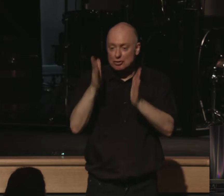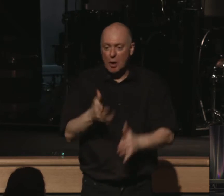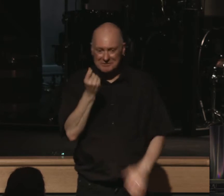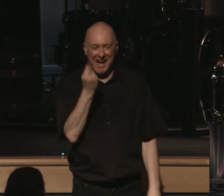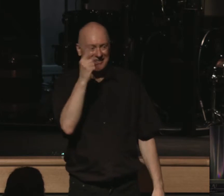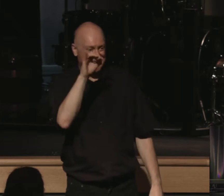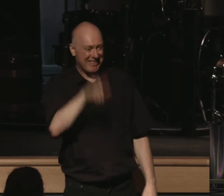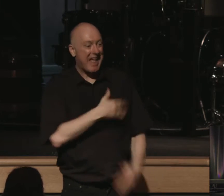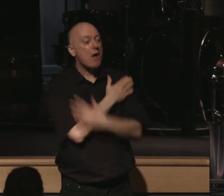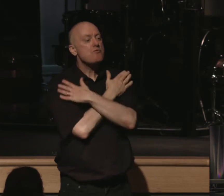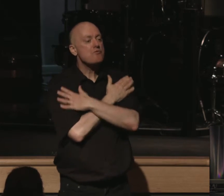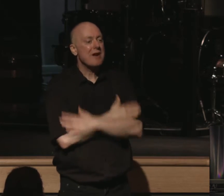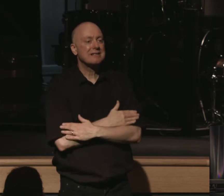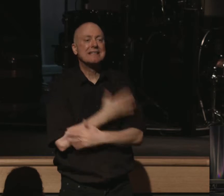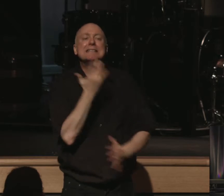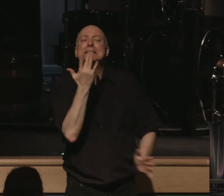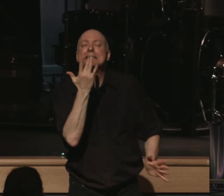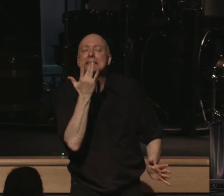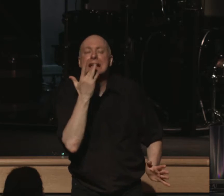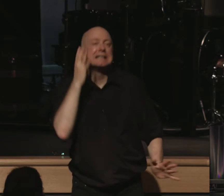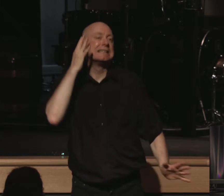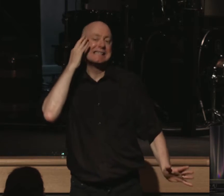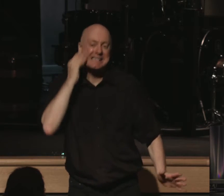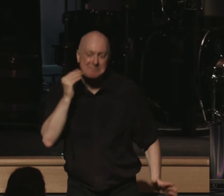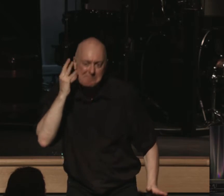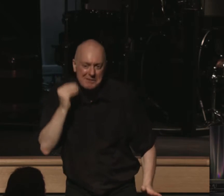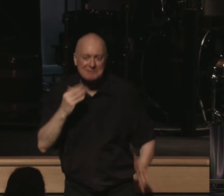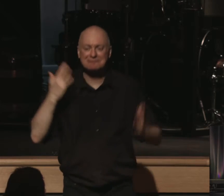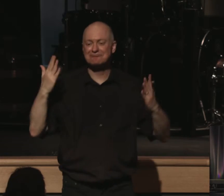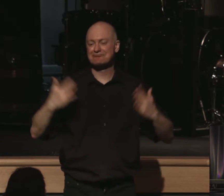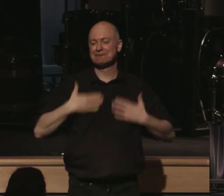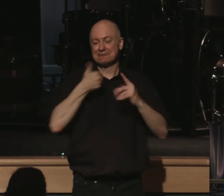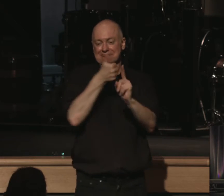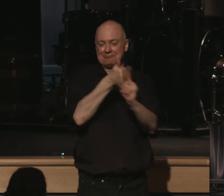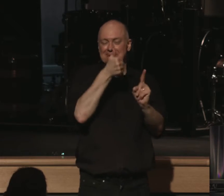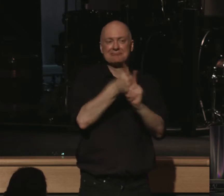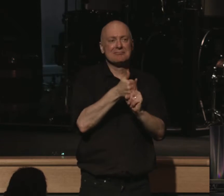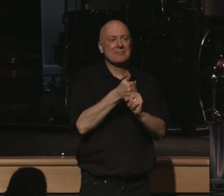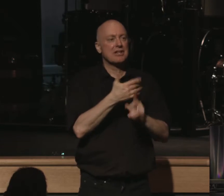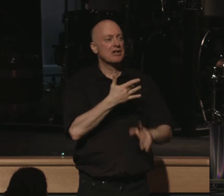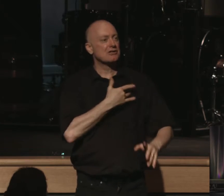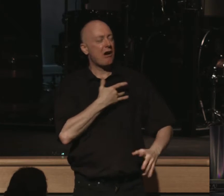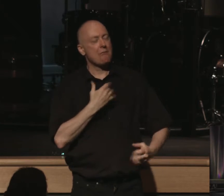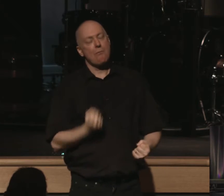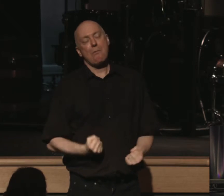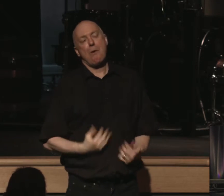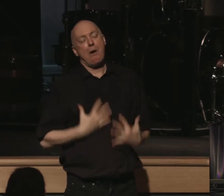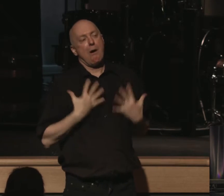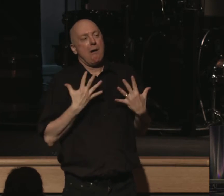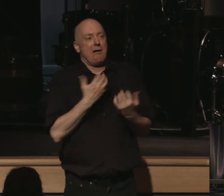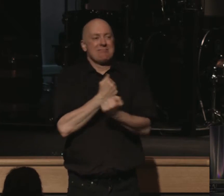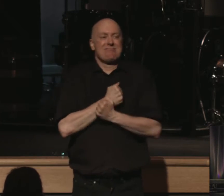understands this rest. He's tasted it. He delights in it. And it surges his heart in love to the Lord.